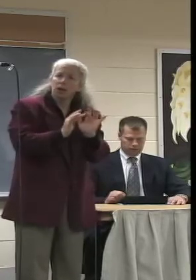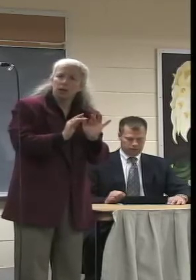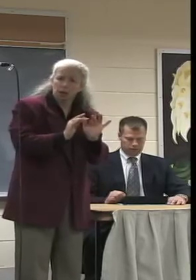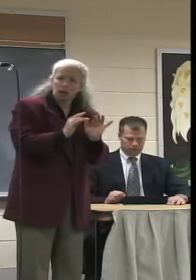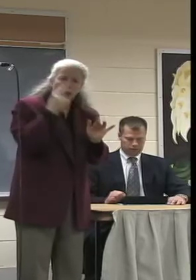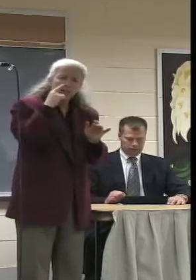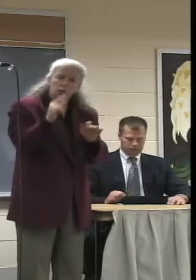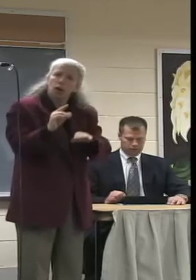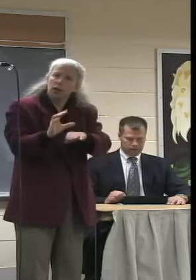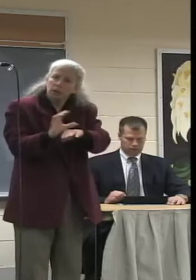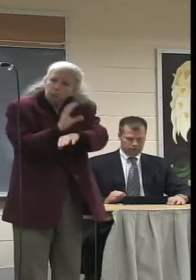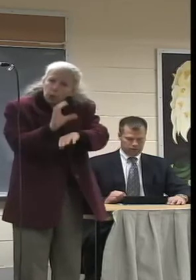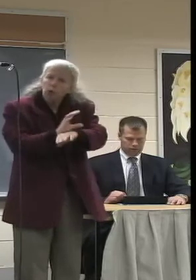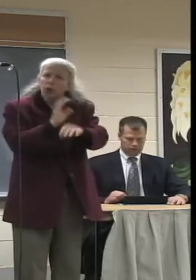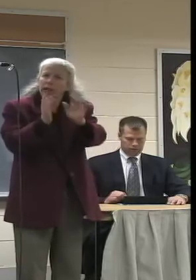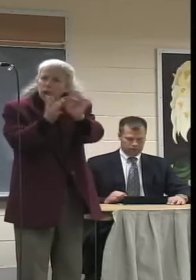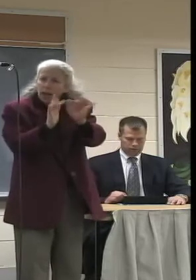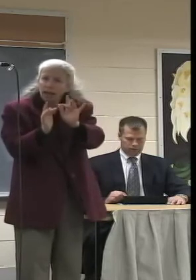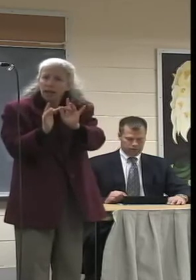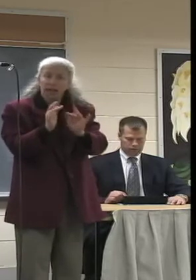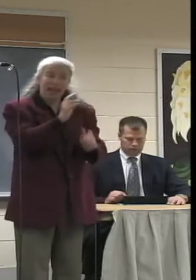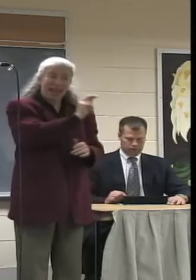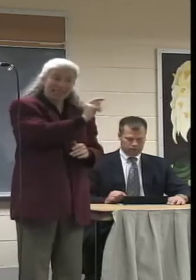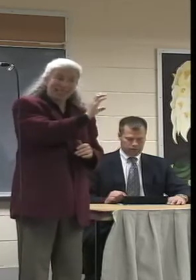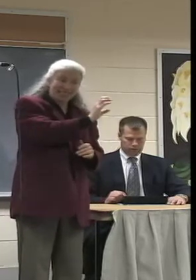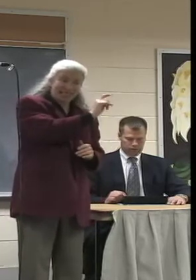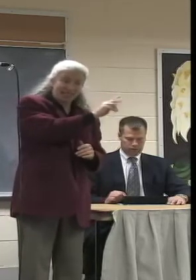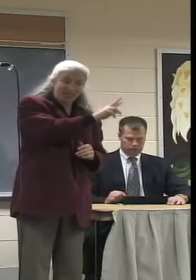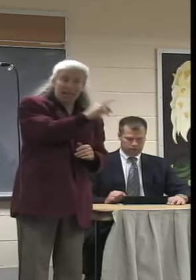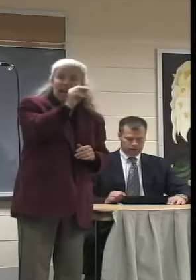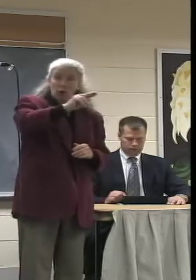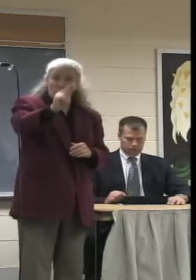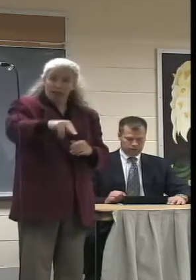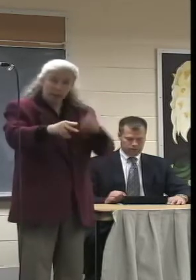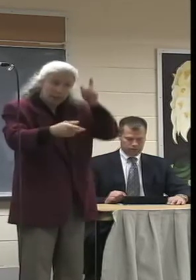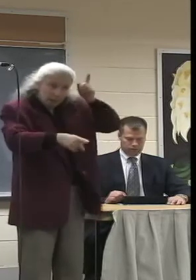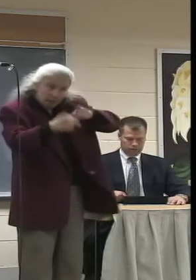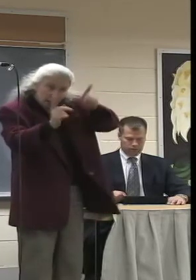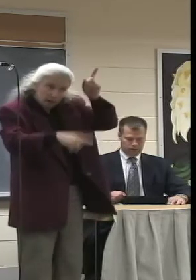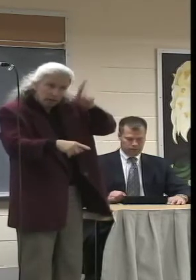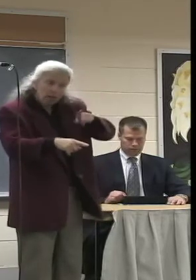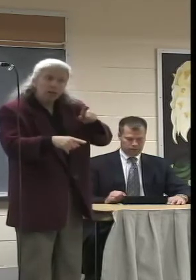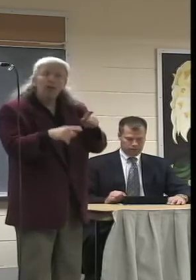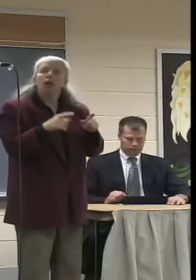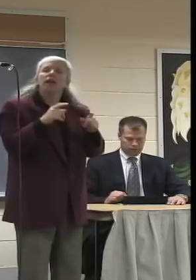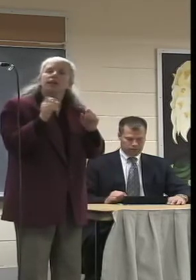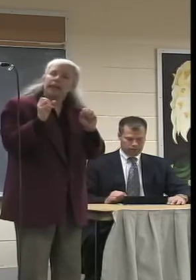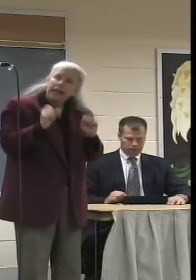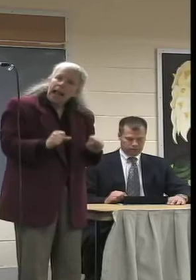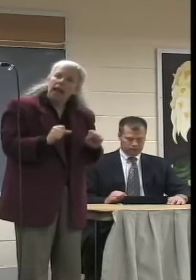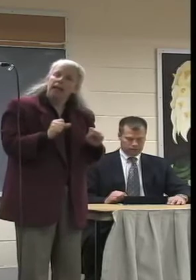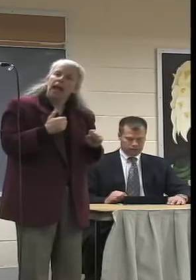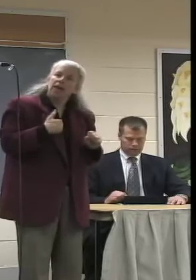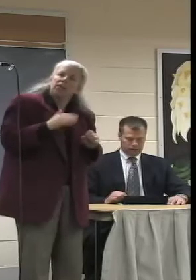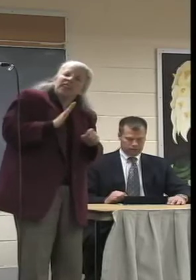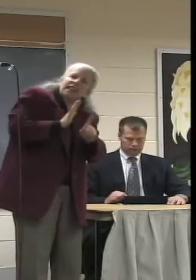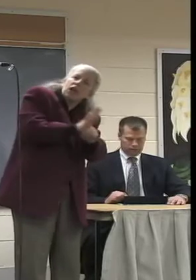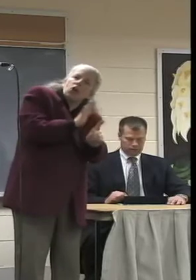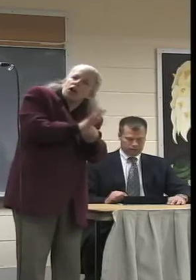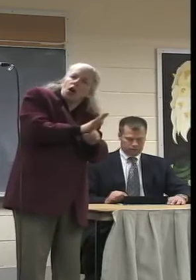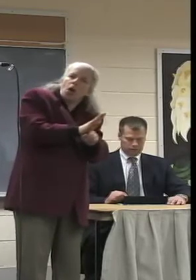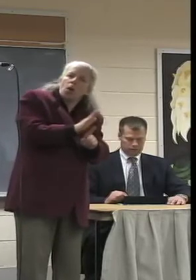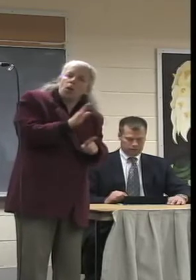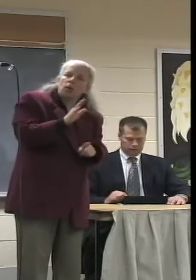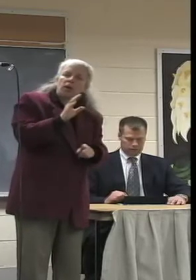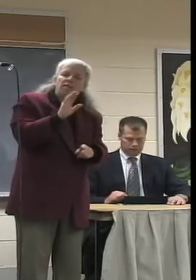and the city negotiated for the city to receive funding to build its own fiber network. This network connects